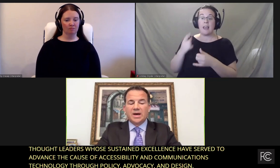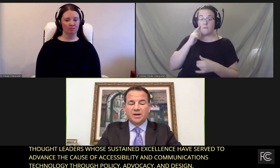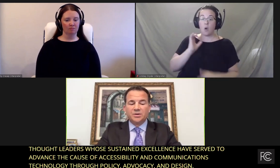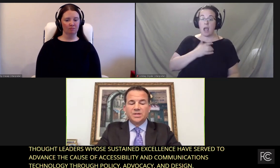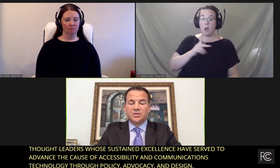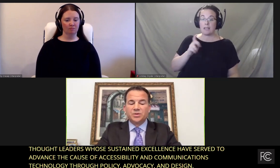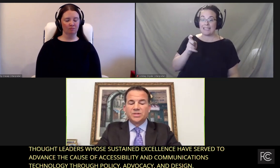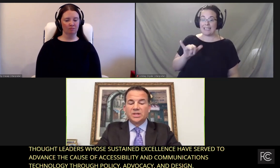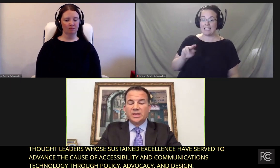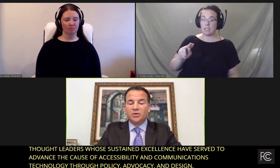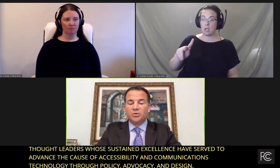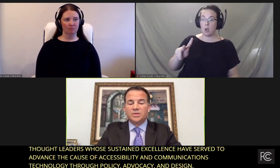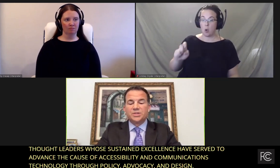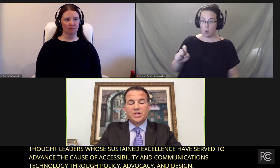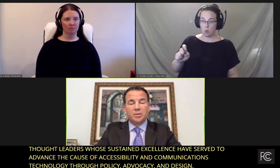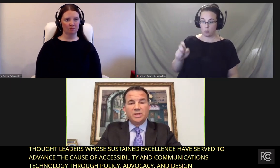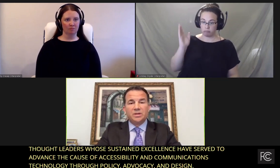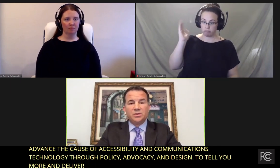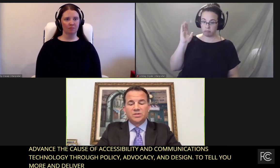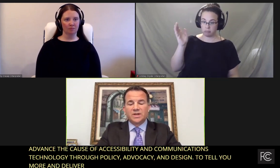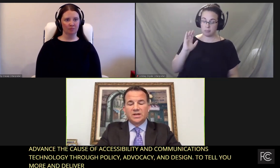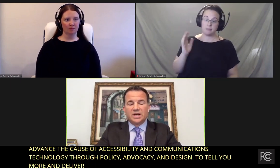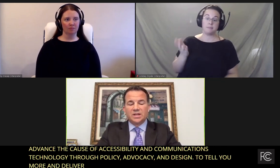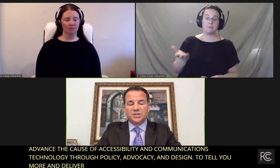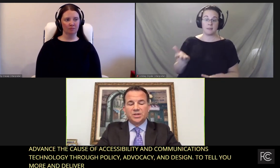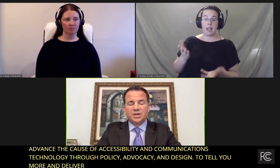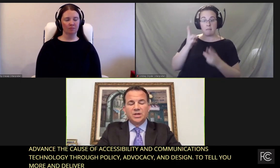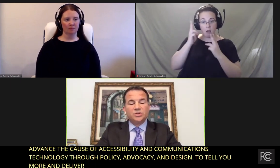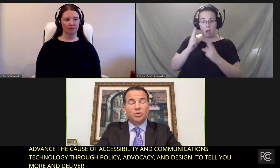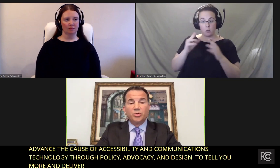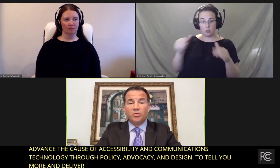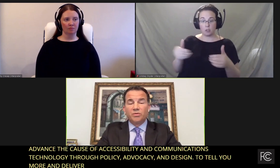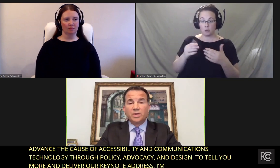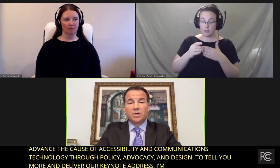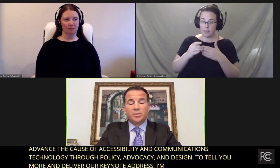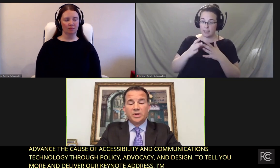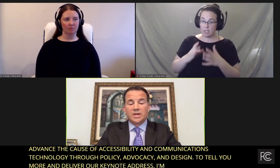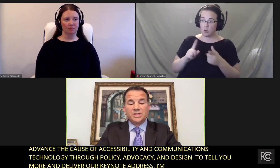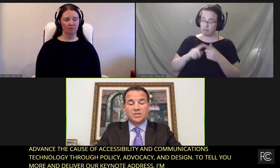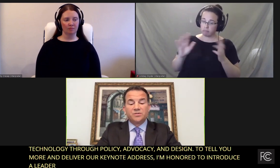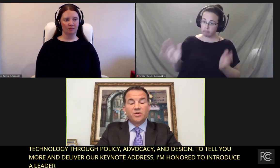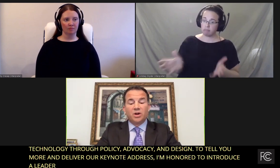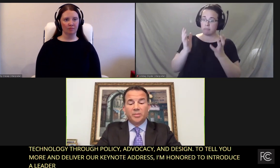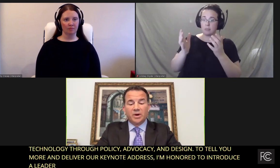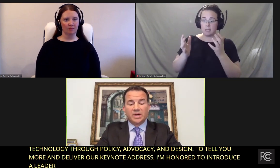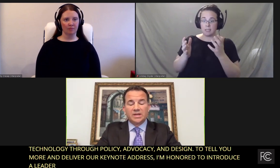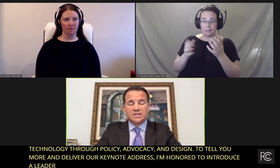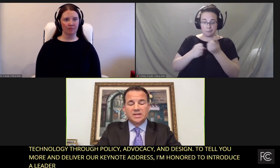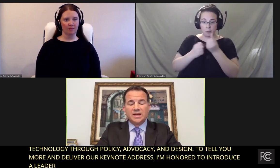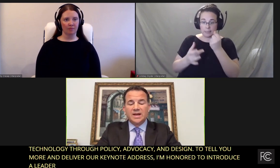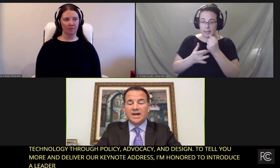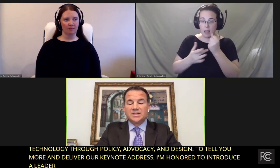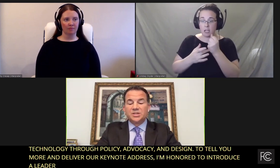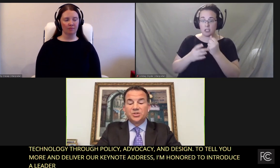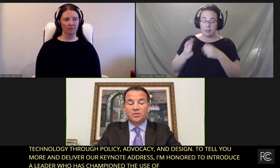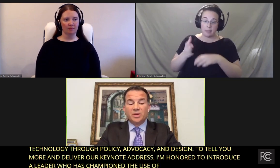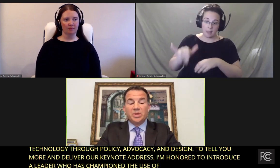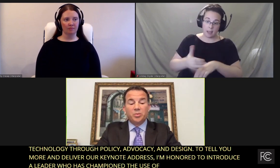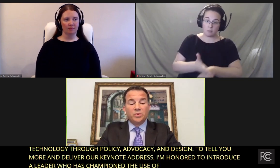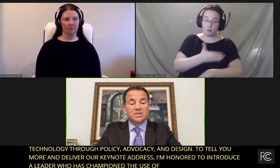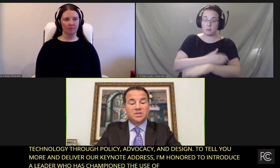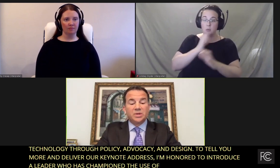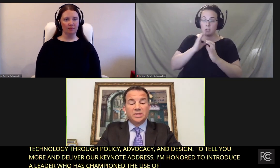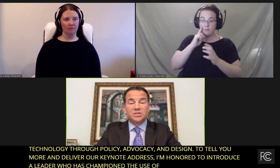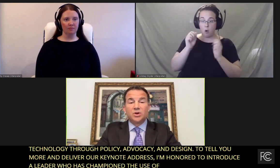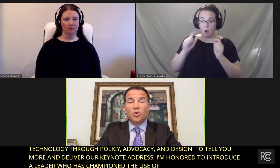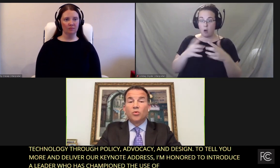I'm honored to introduce a leader who has championed the use of technology to improve communications for all Americans and has ensured